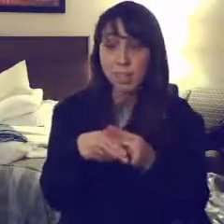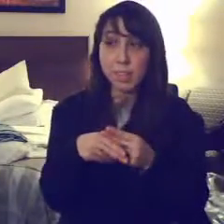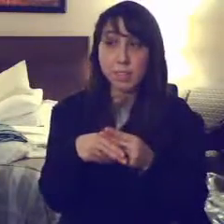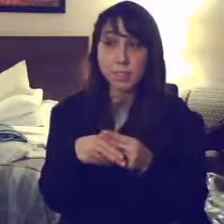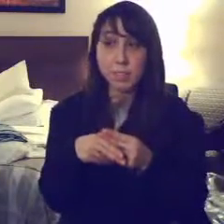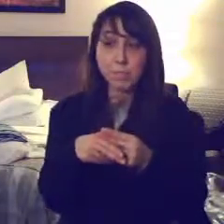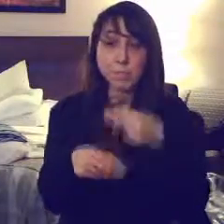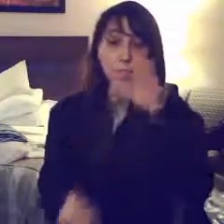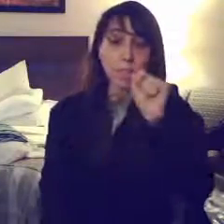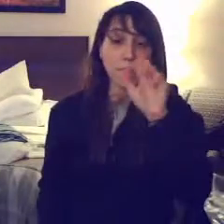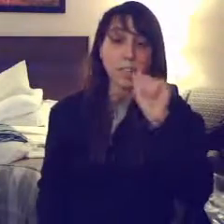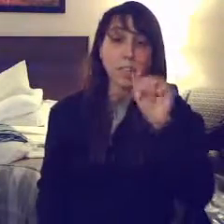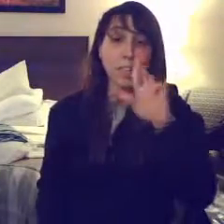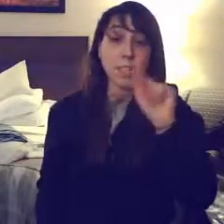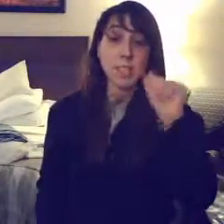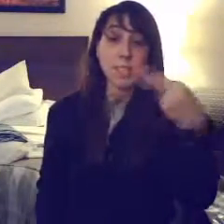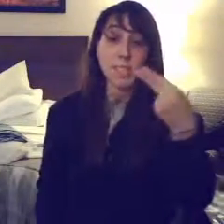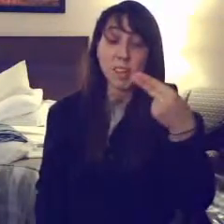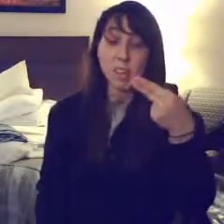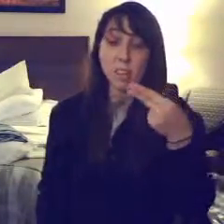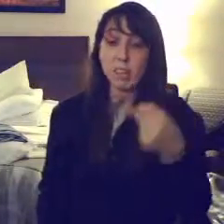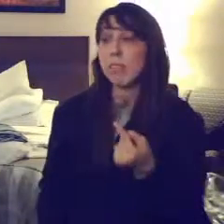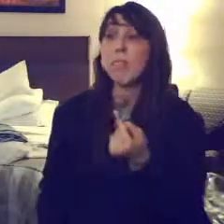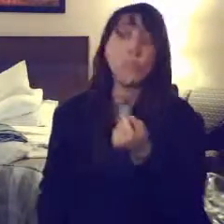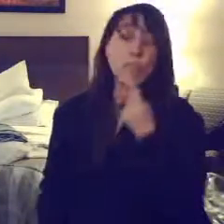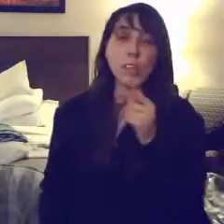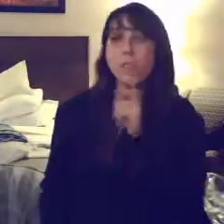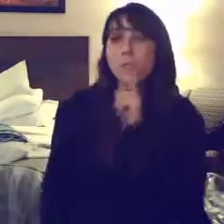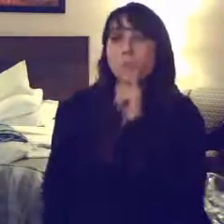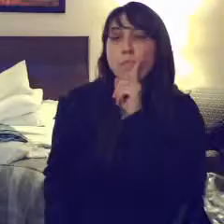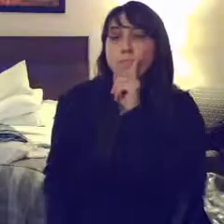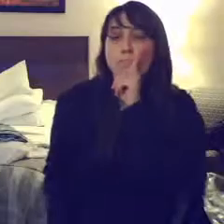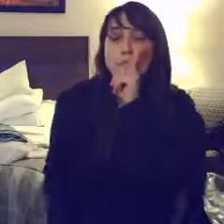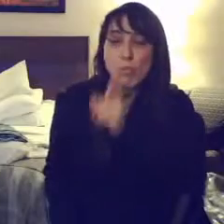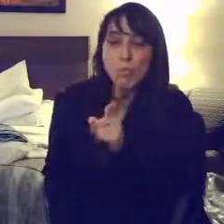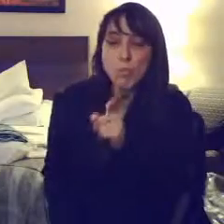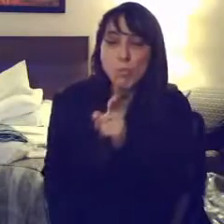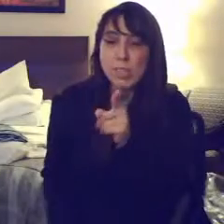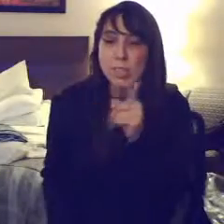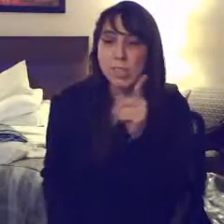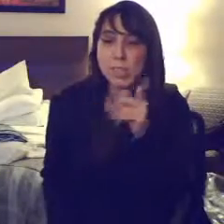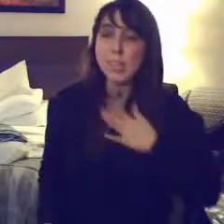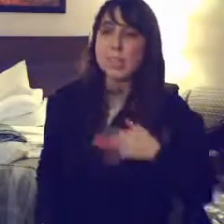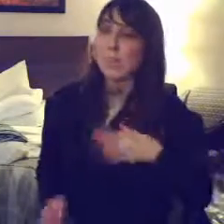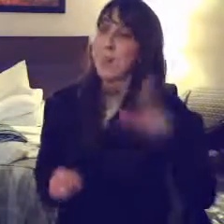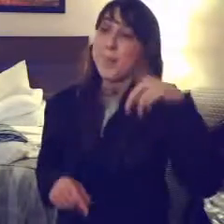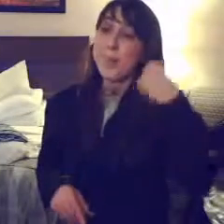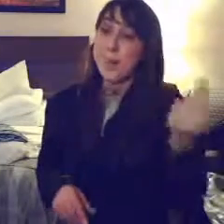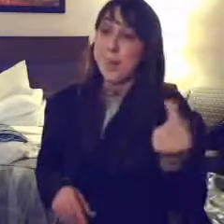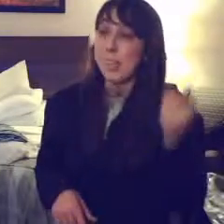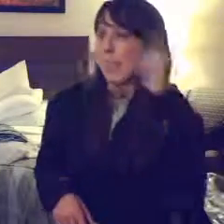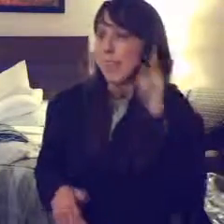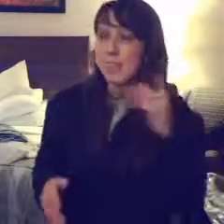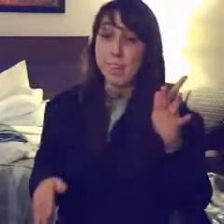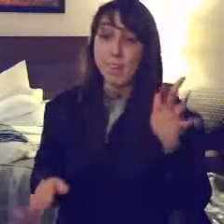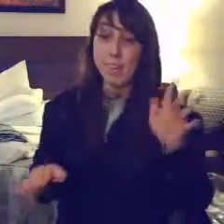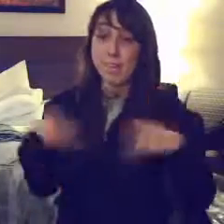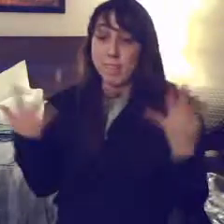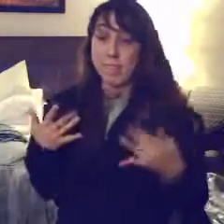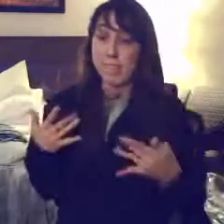StormTracker. Wrap it up. It's three. As we zoom in, you can see the snow already beginning to move around the northwestern suburb. Pops down right now. It's